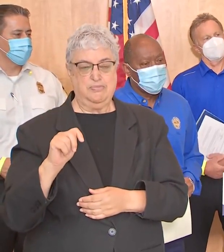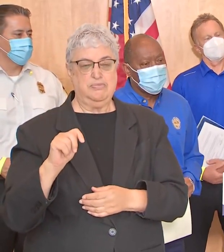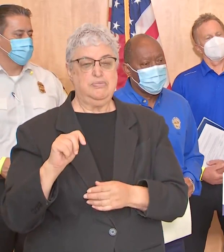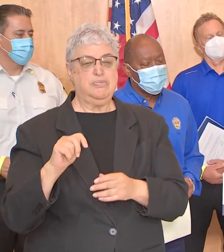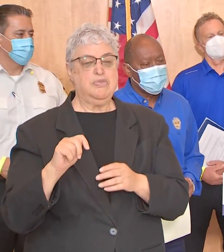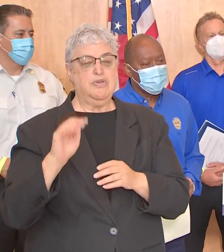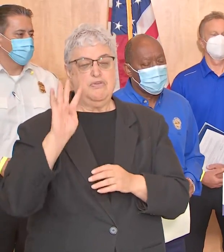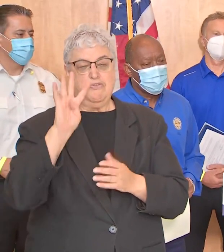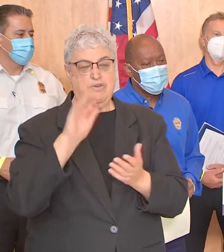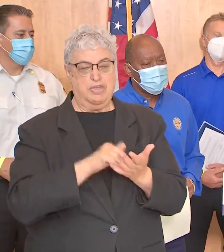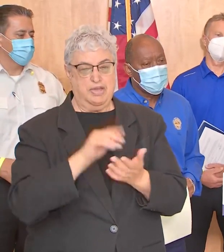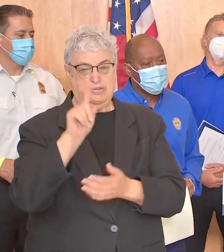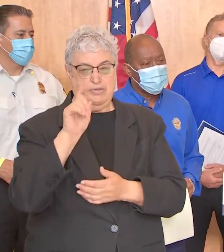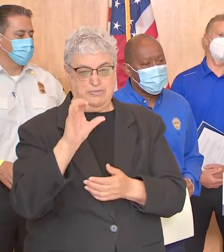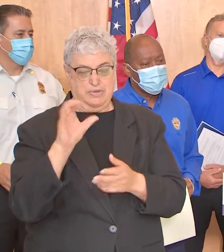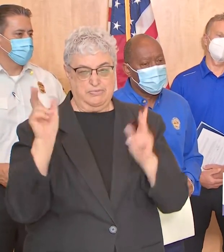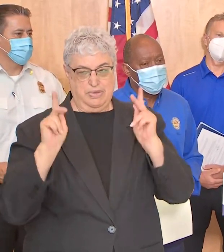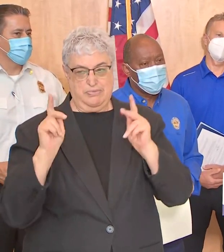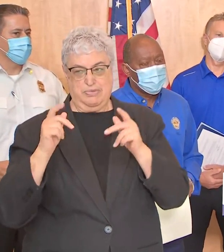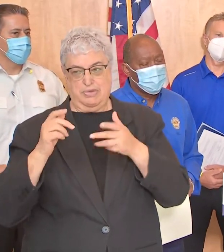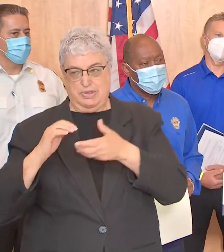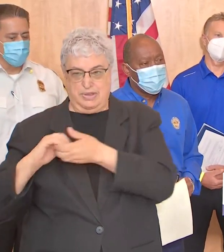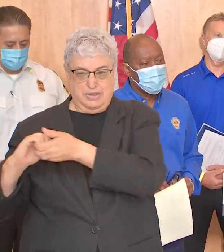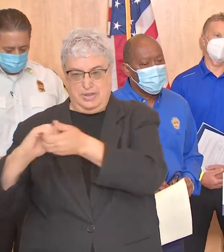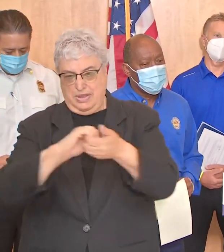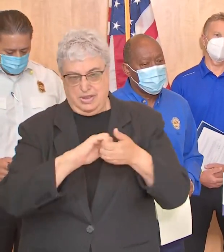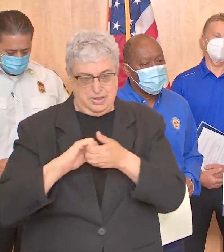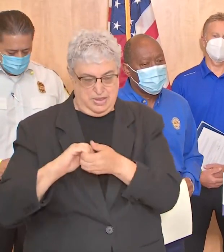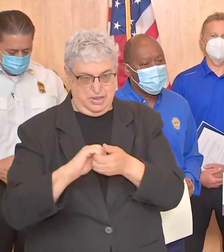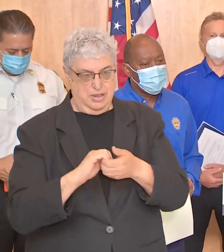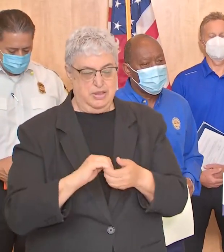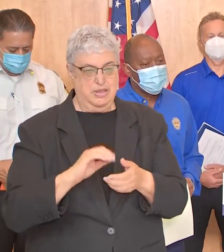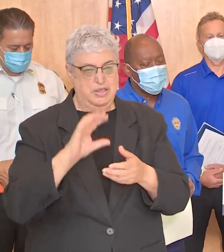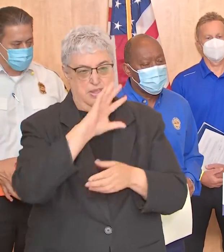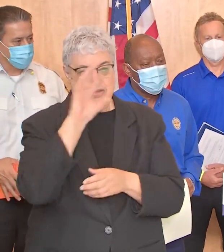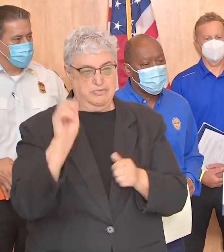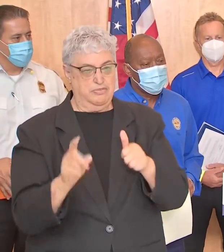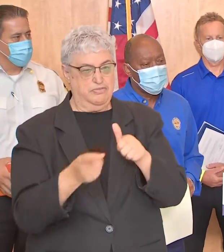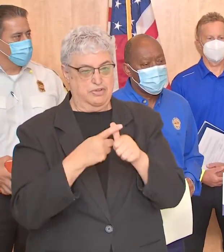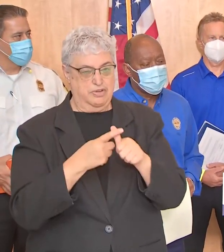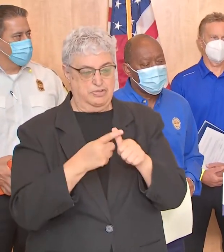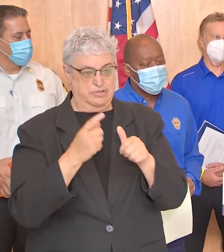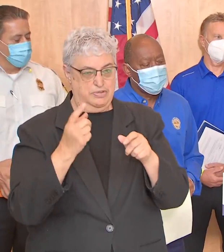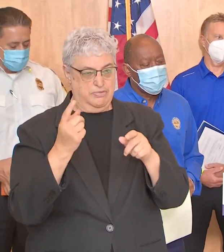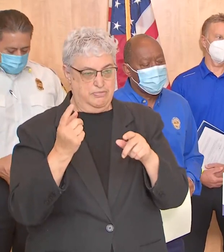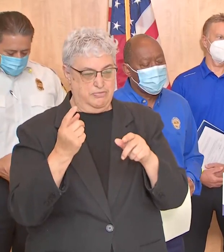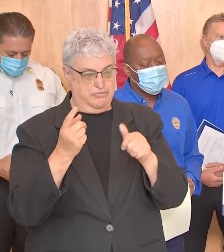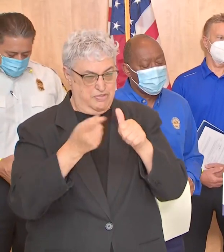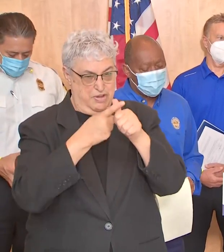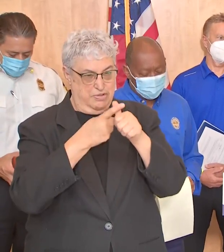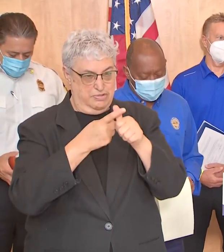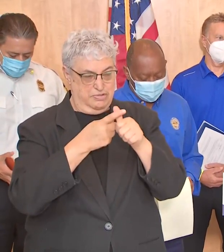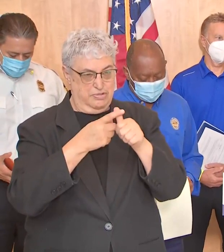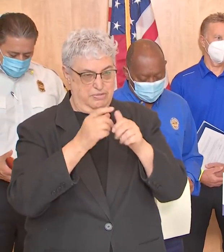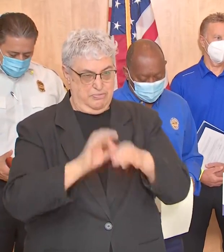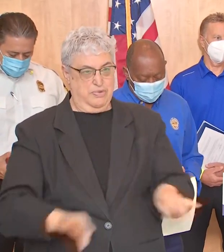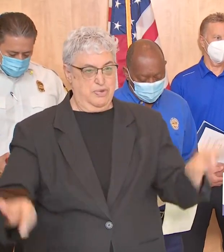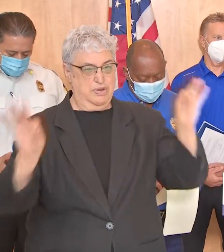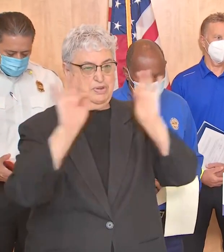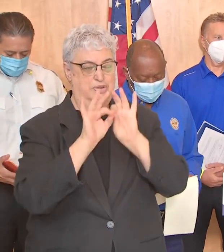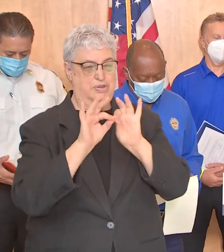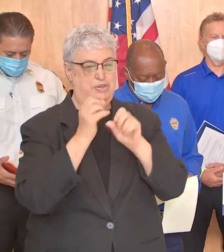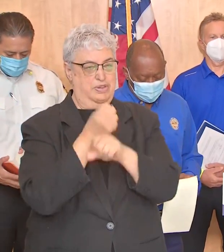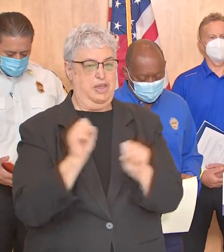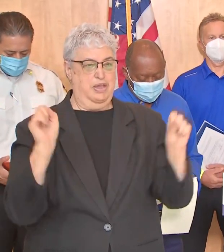mutual assistance resources the company's first priority is safety which means we will